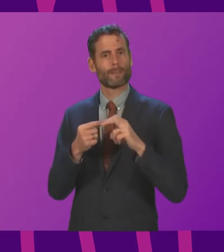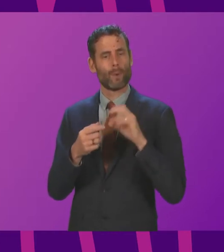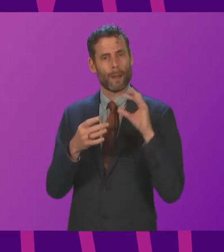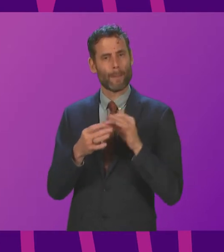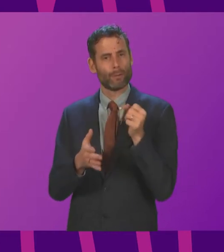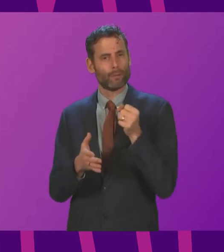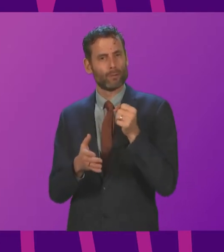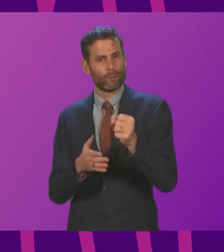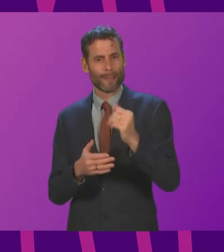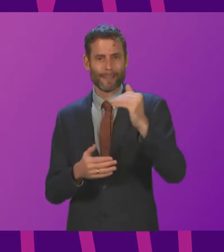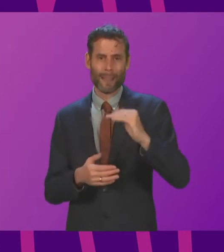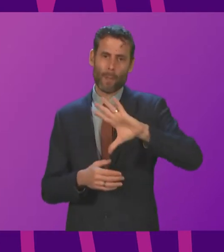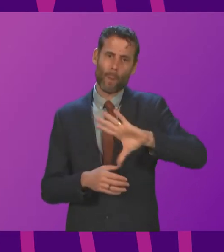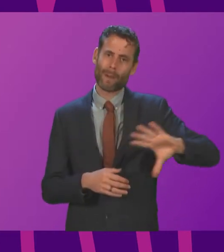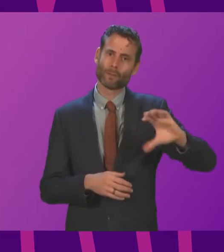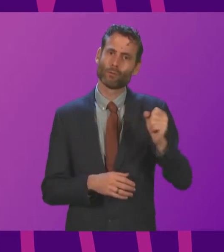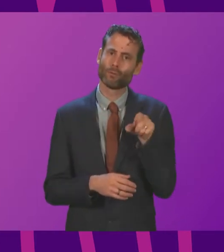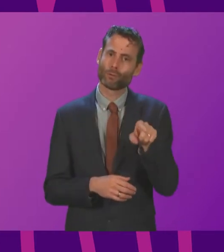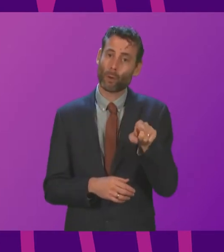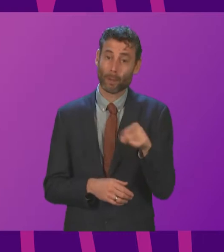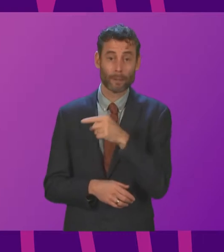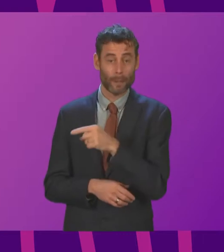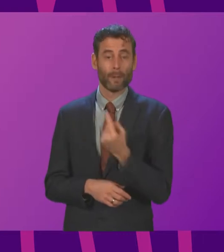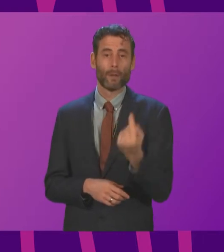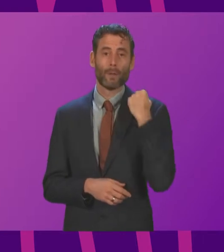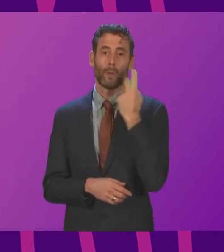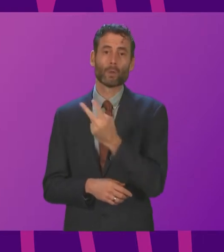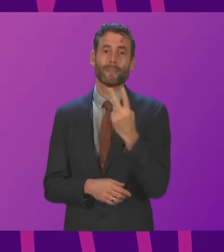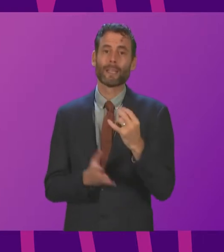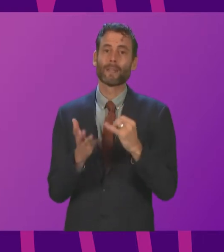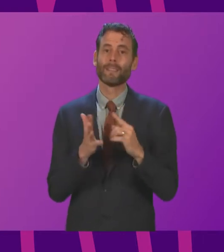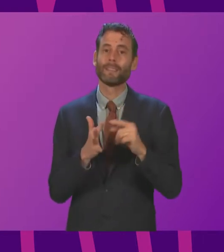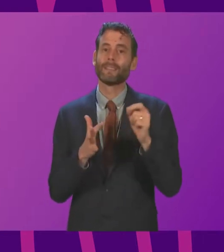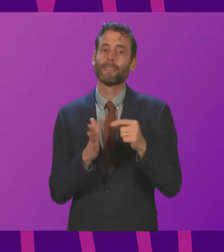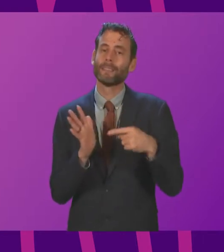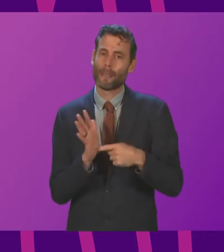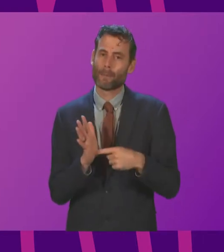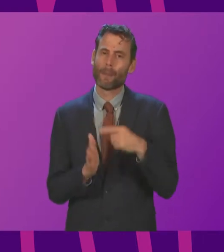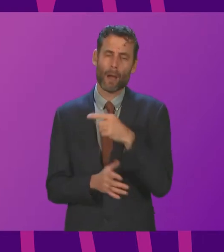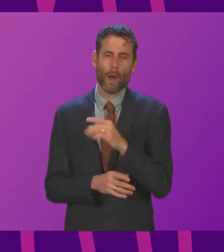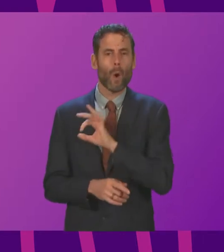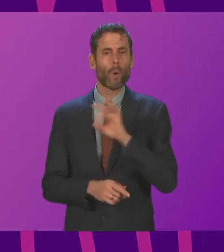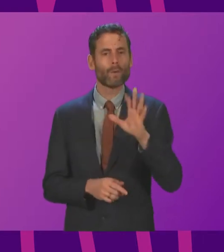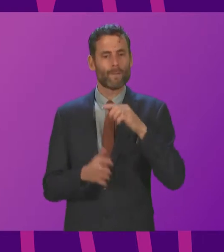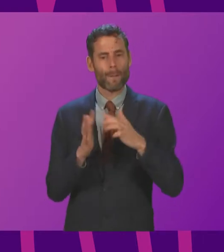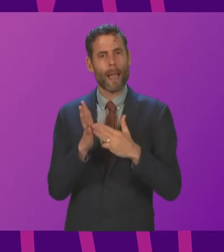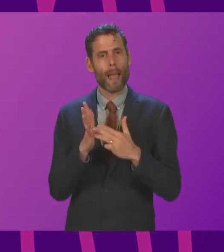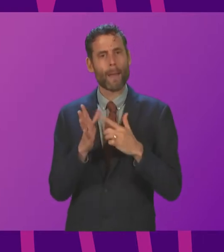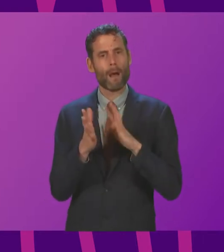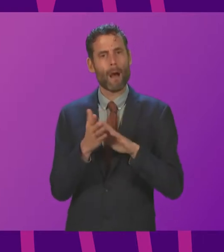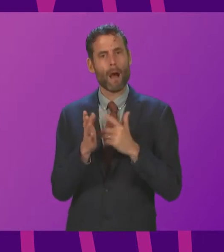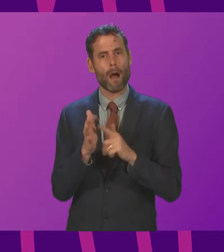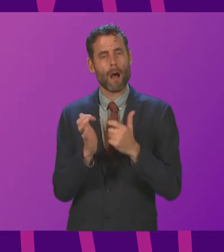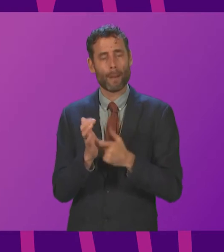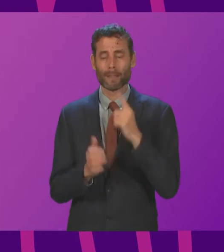future rail services in the south-west of Scotland. Speaking in the Chamber on the 22nd of September in response to a question from Emma Harper the Minister stated